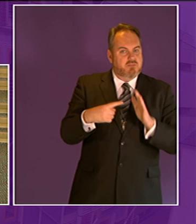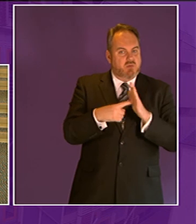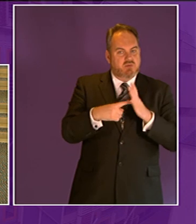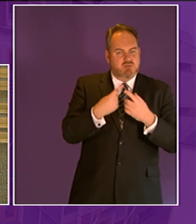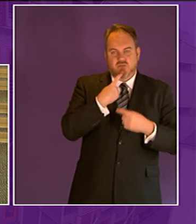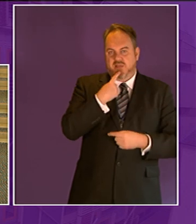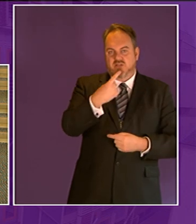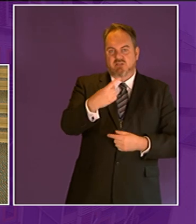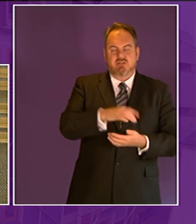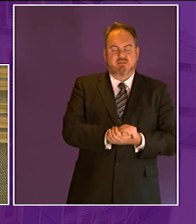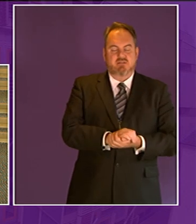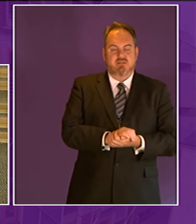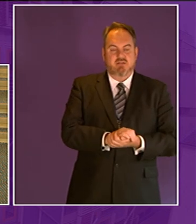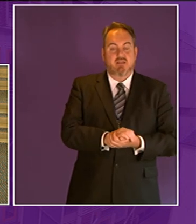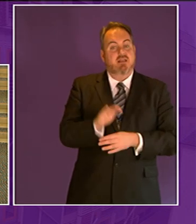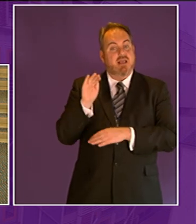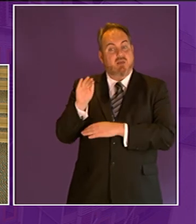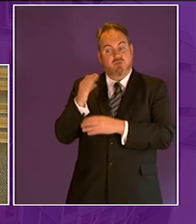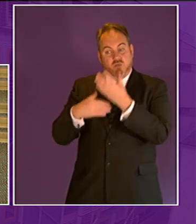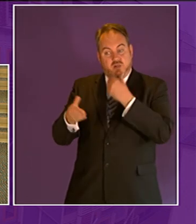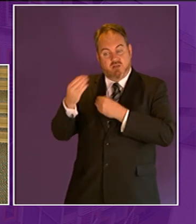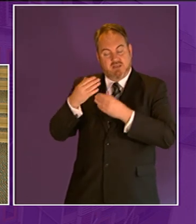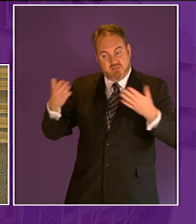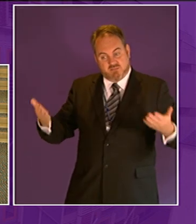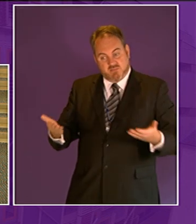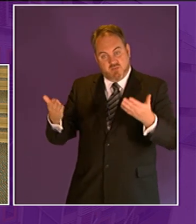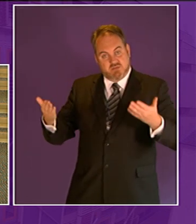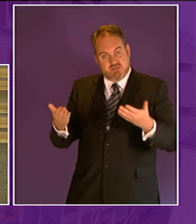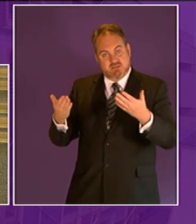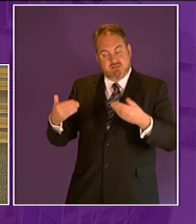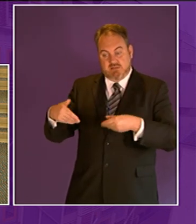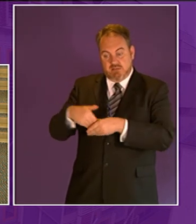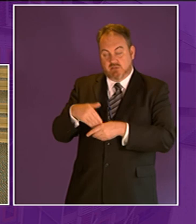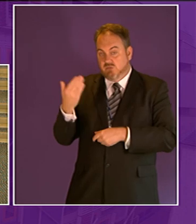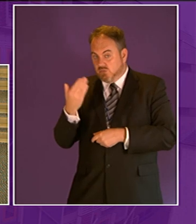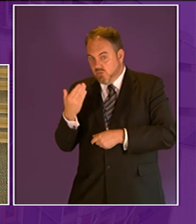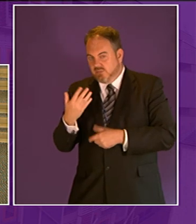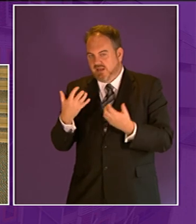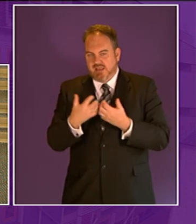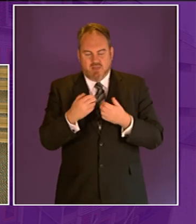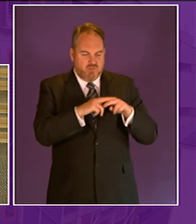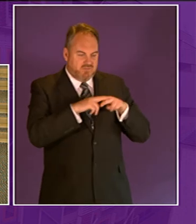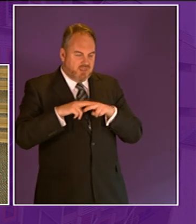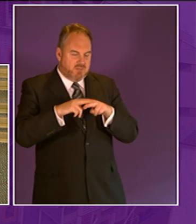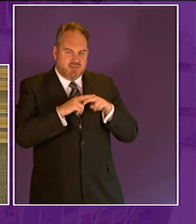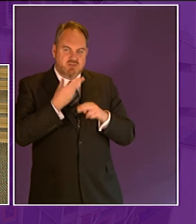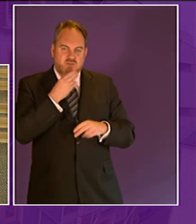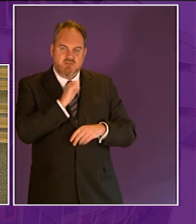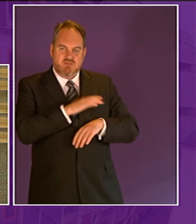as looking at how outdoor learning can be promoted within our schools we also have to look at how families can make better use of the opportunities